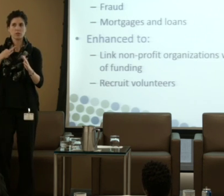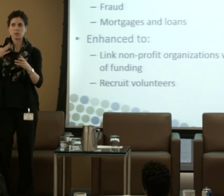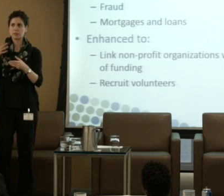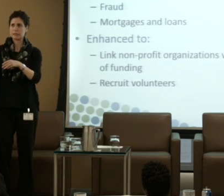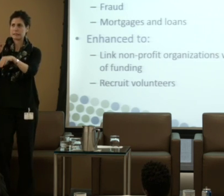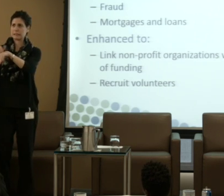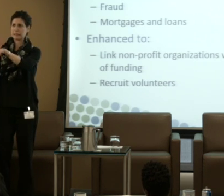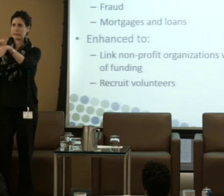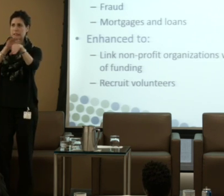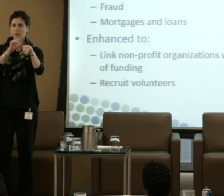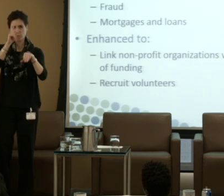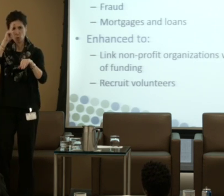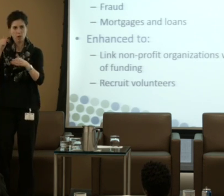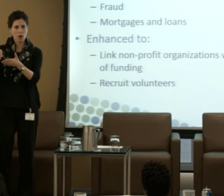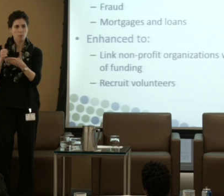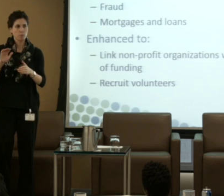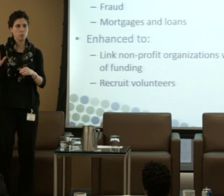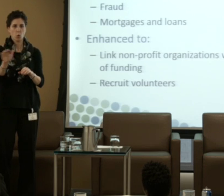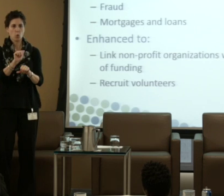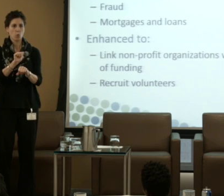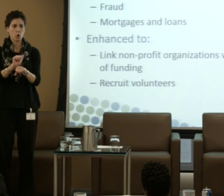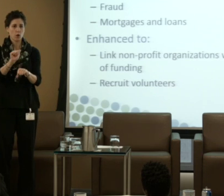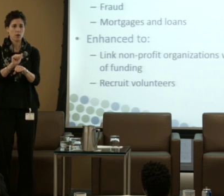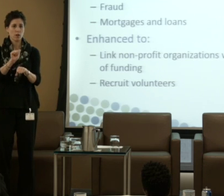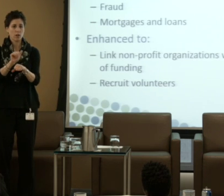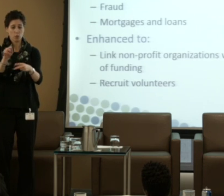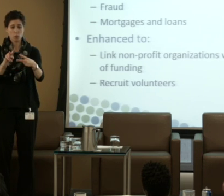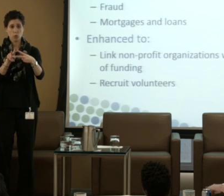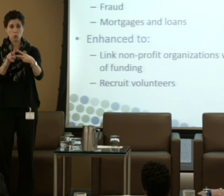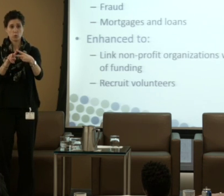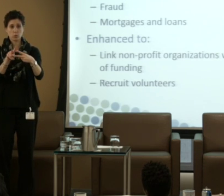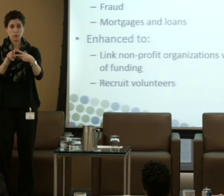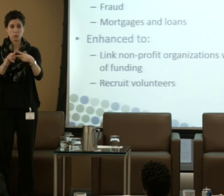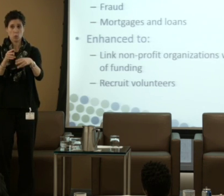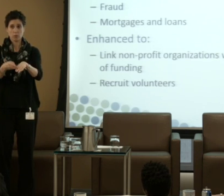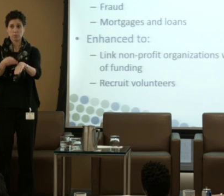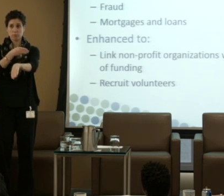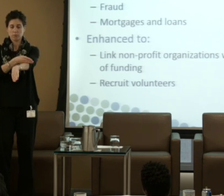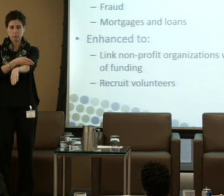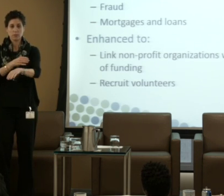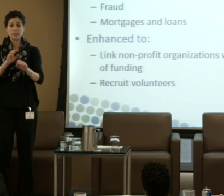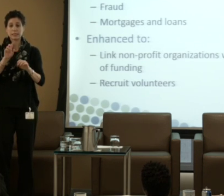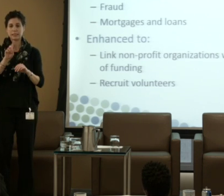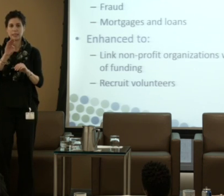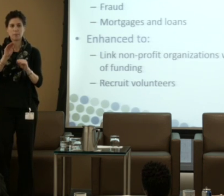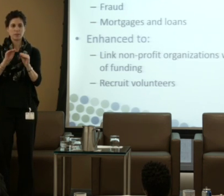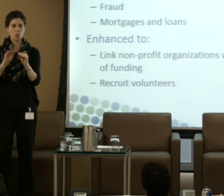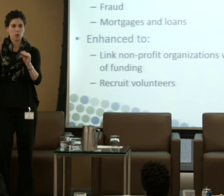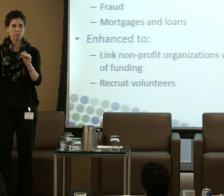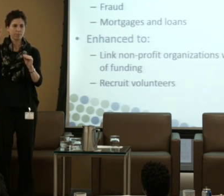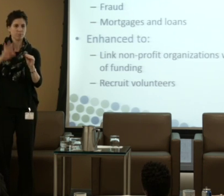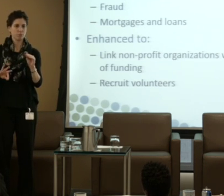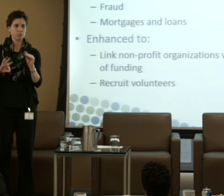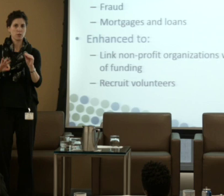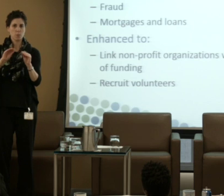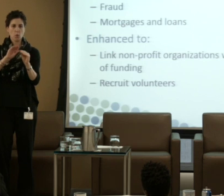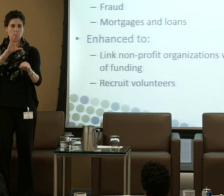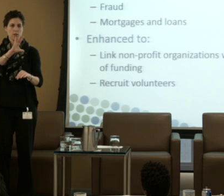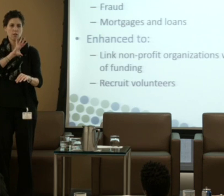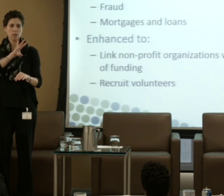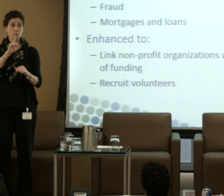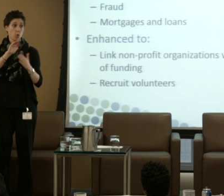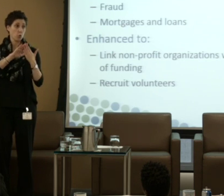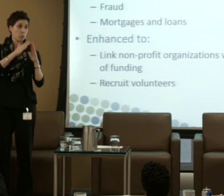work. These two enhancements will make the database more useful to community groups and nonprofit organizations